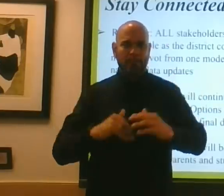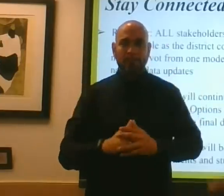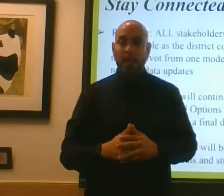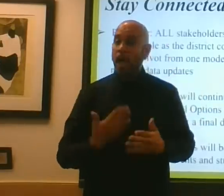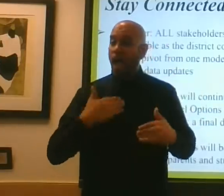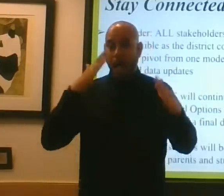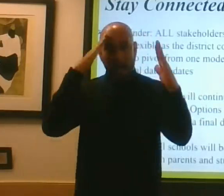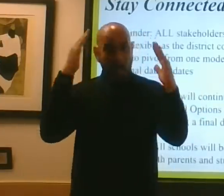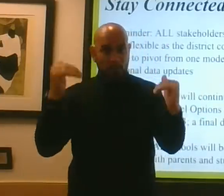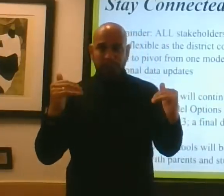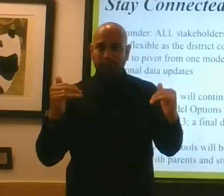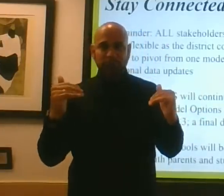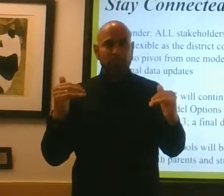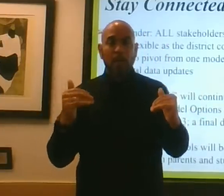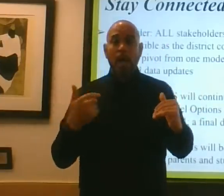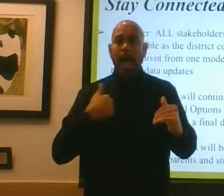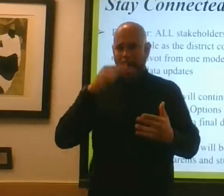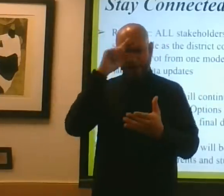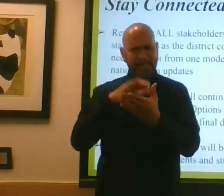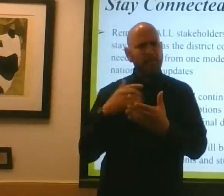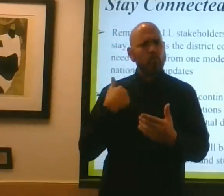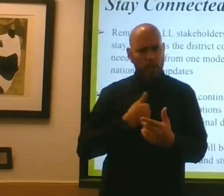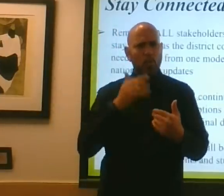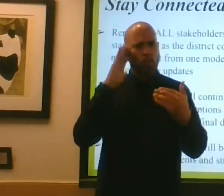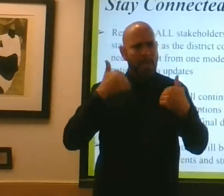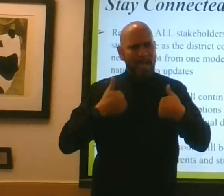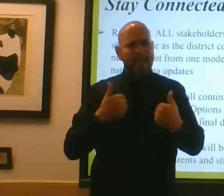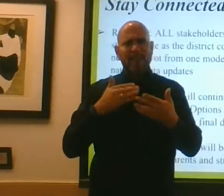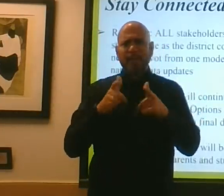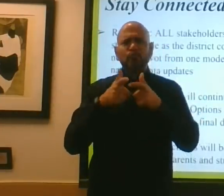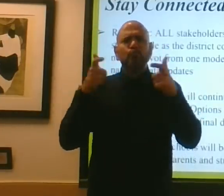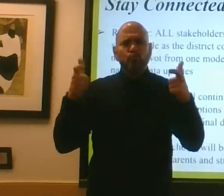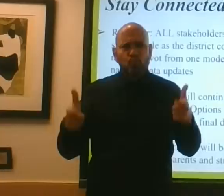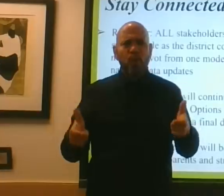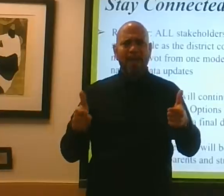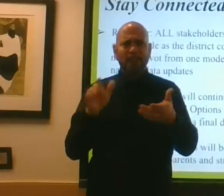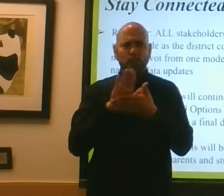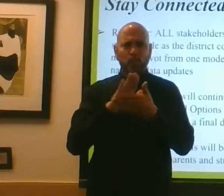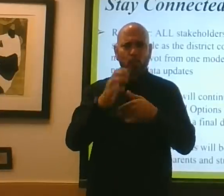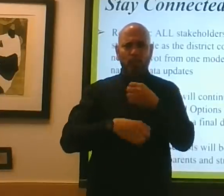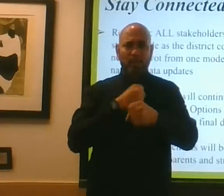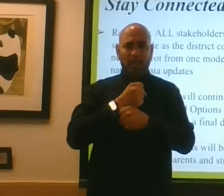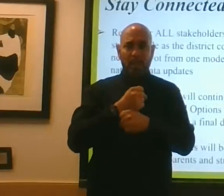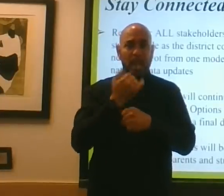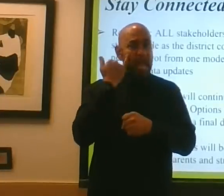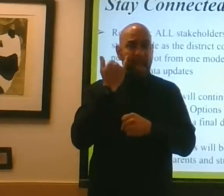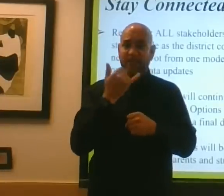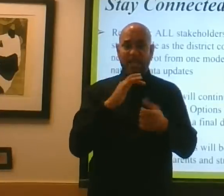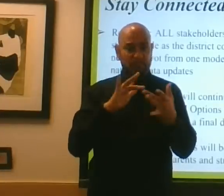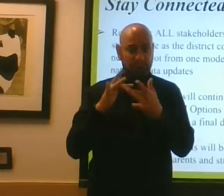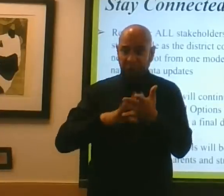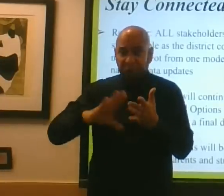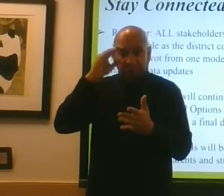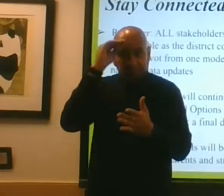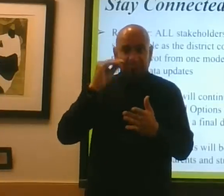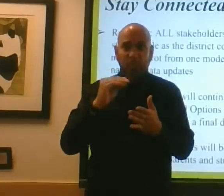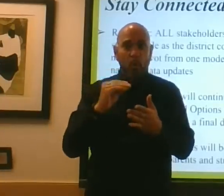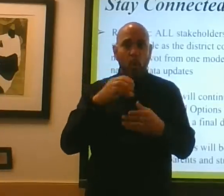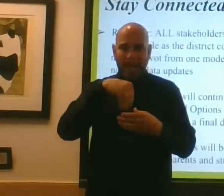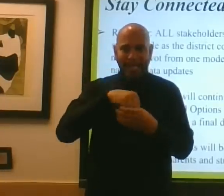school year. I believe we're going to have a great school year. I believe that kids are going to learn whether they come face-to-face or virtually or blended.